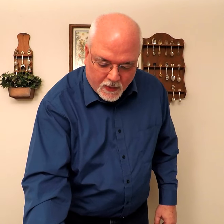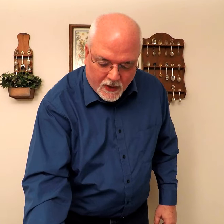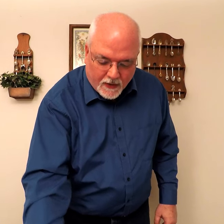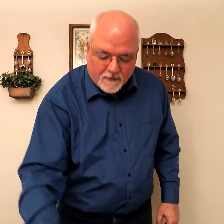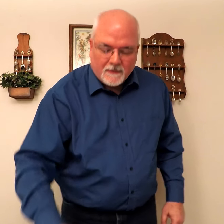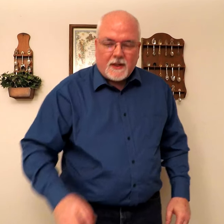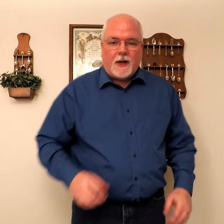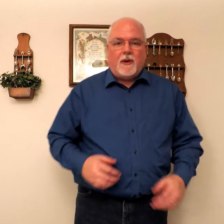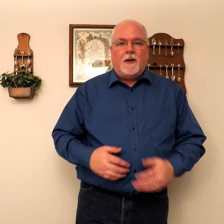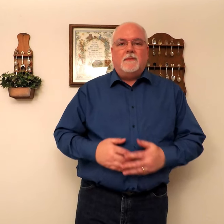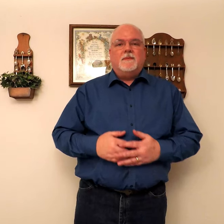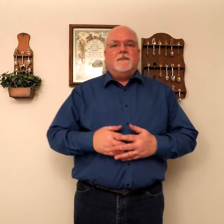10, here we go.